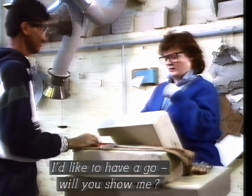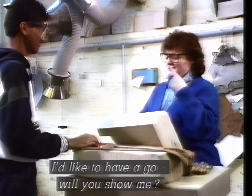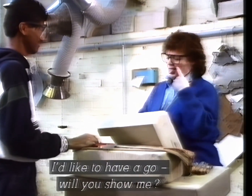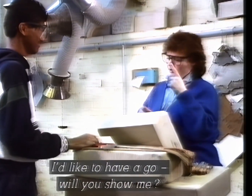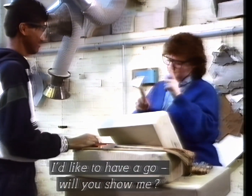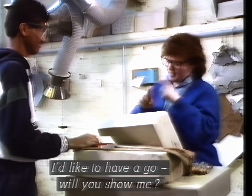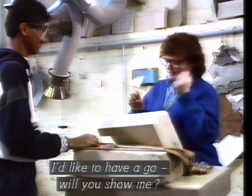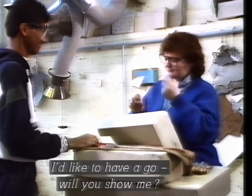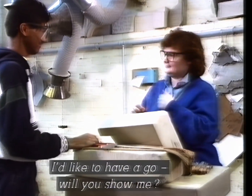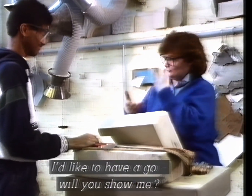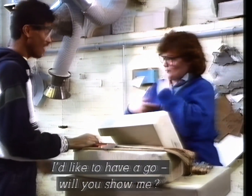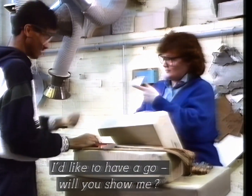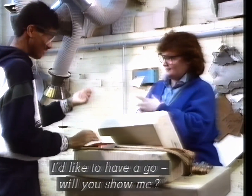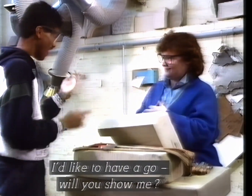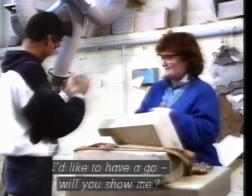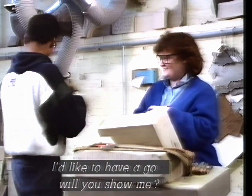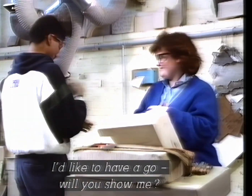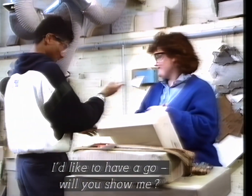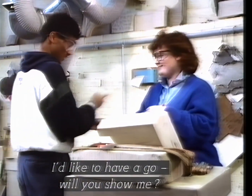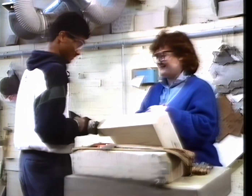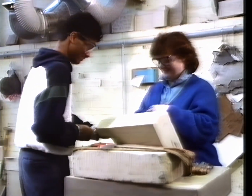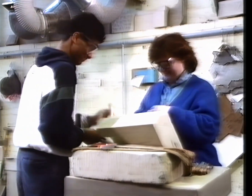Great. Now, I'd like to have a go. Will you show me? Yes, all right.